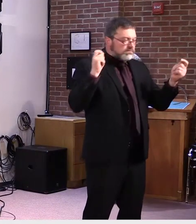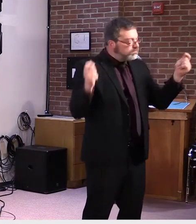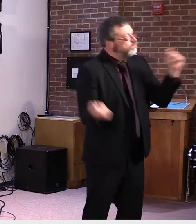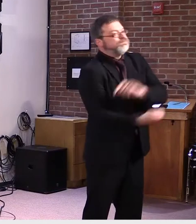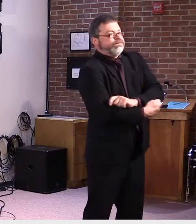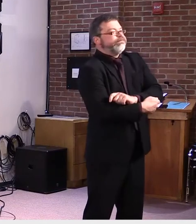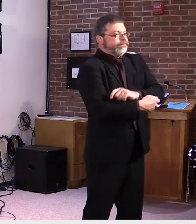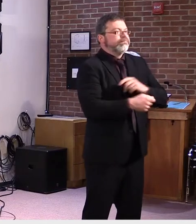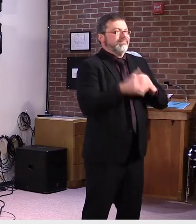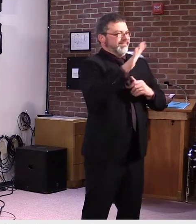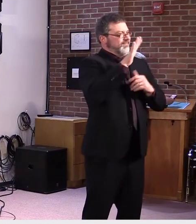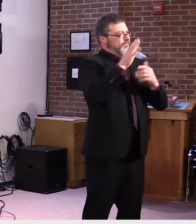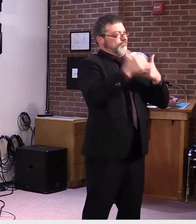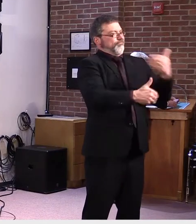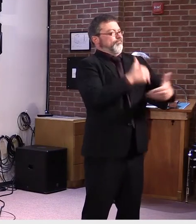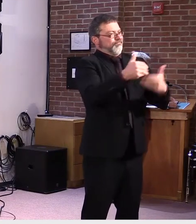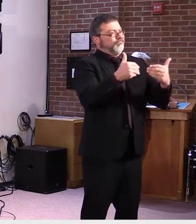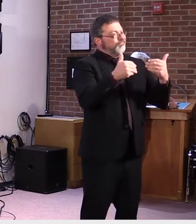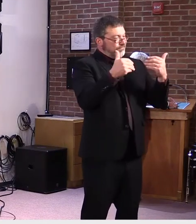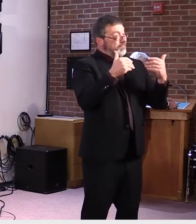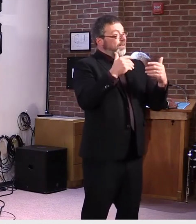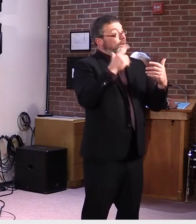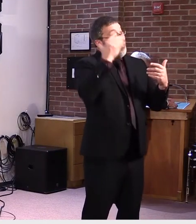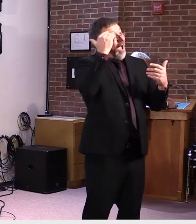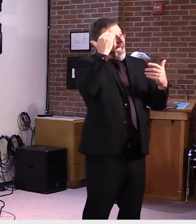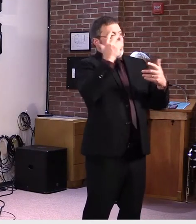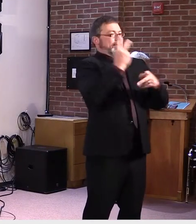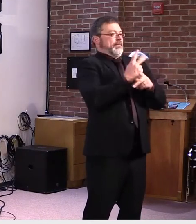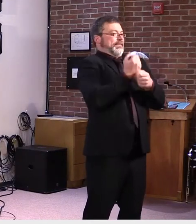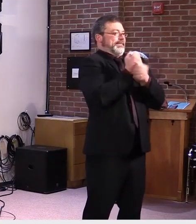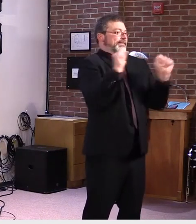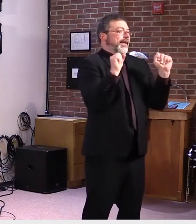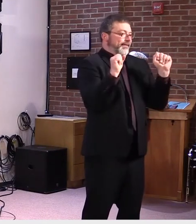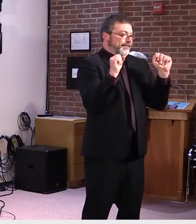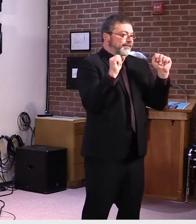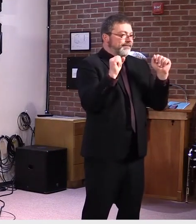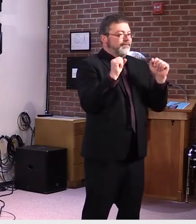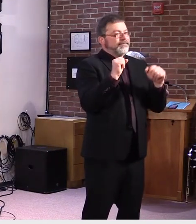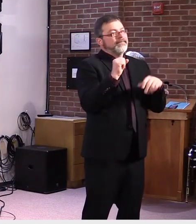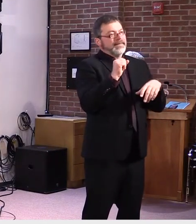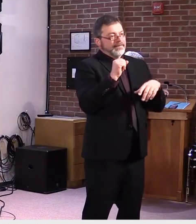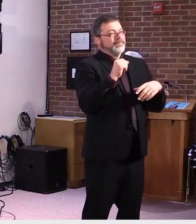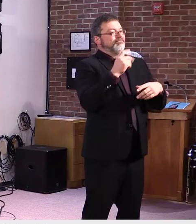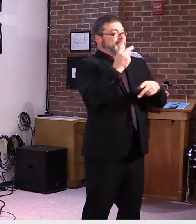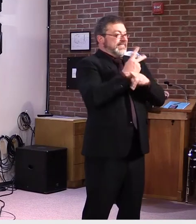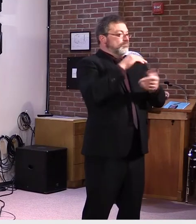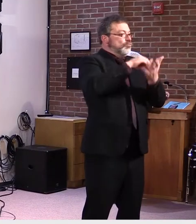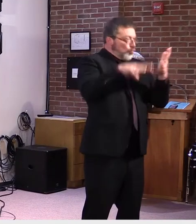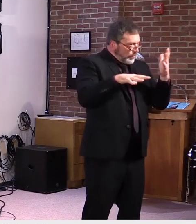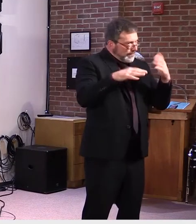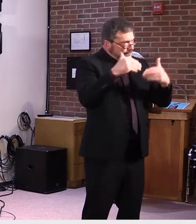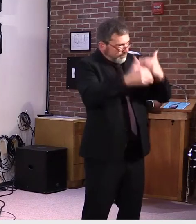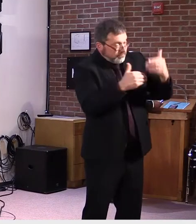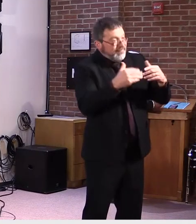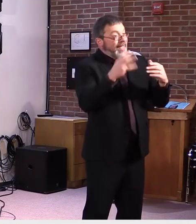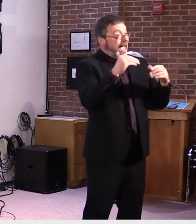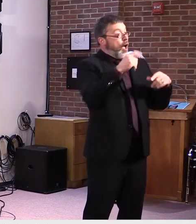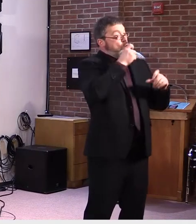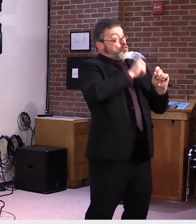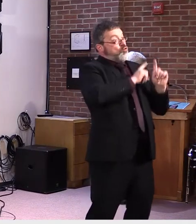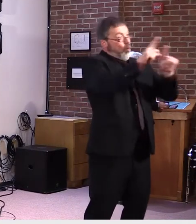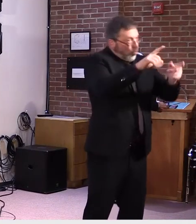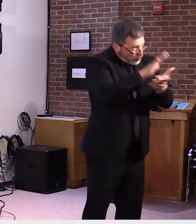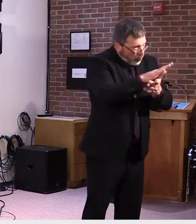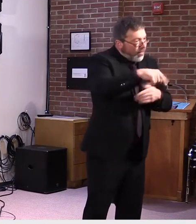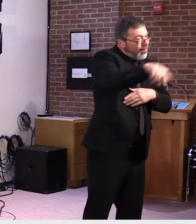how they address the safety considerations of their buildings. I thought I would provide an update on the funding for reopening our schools which largely comes from